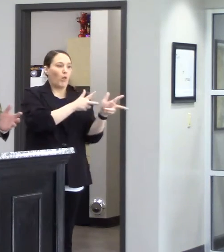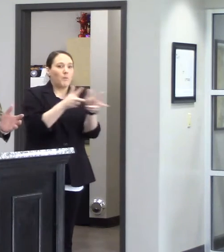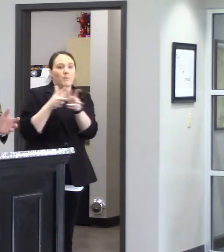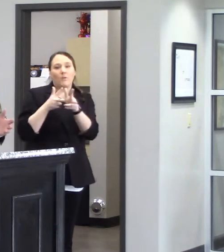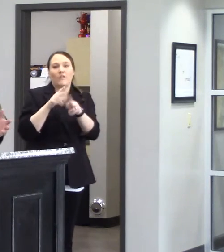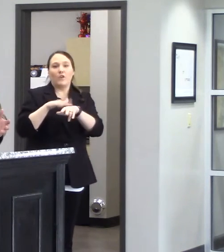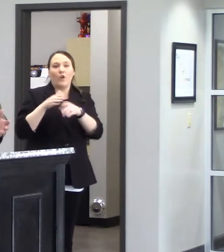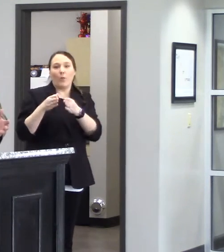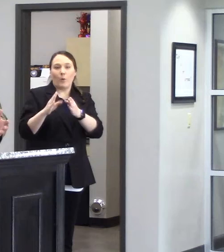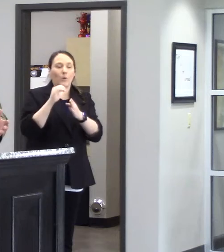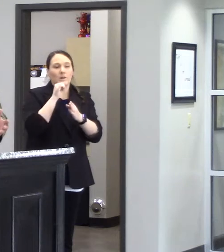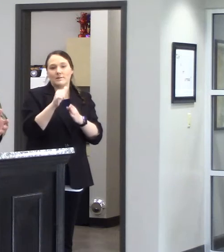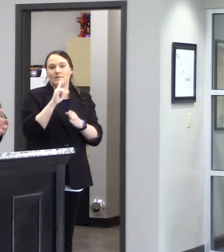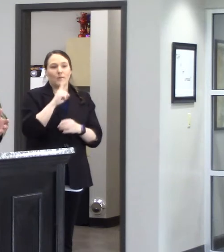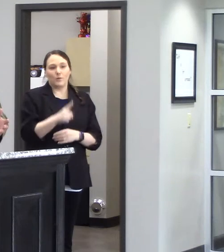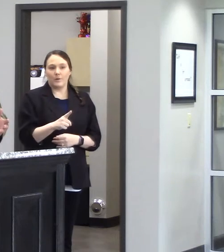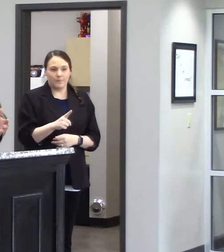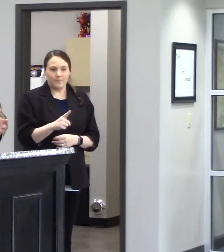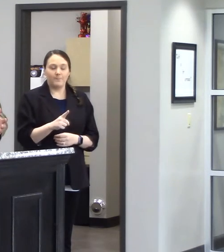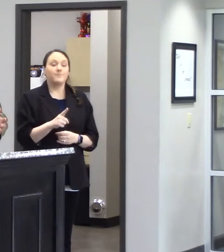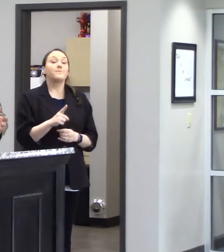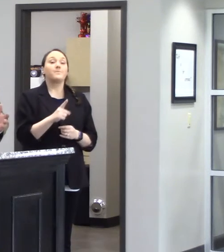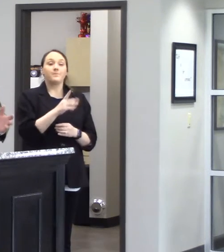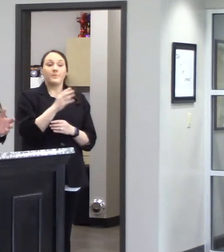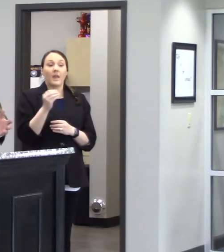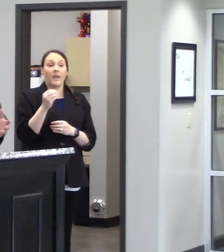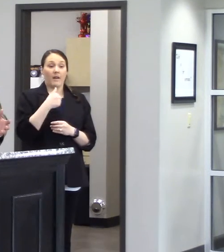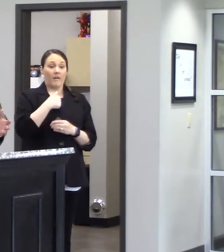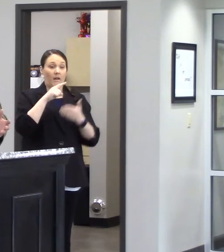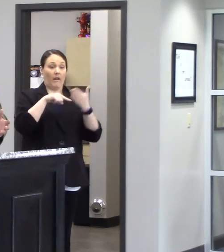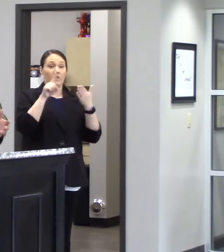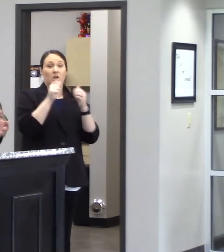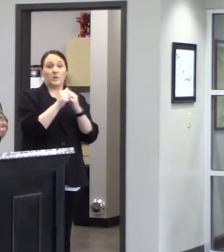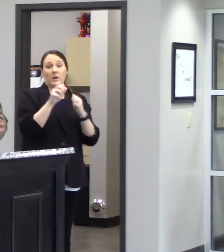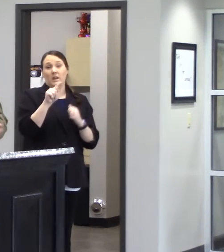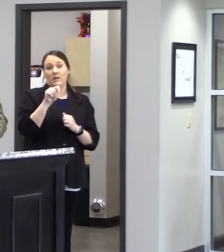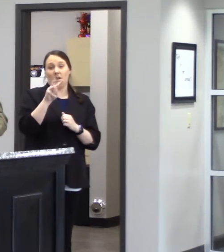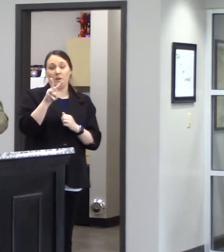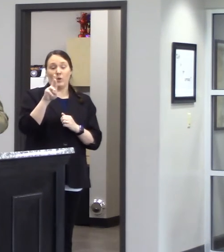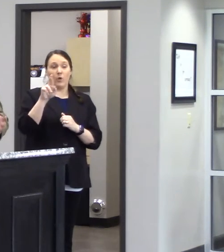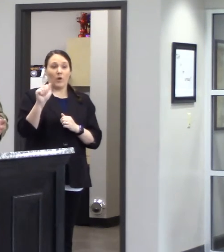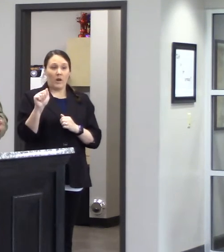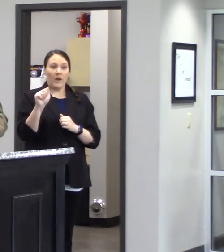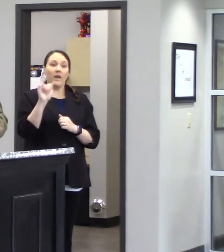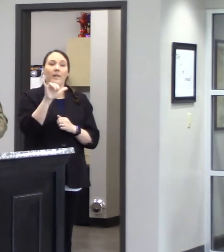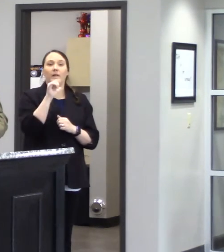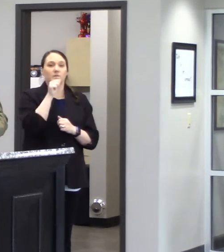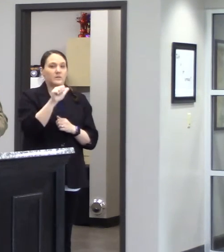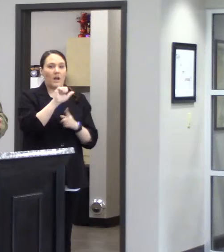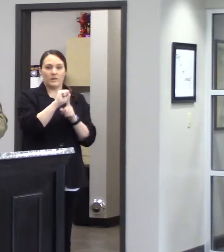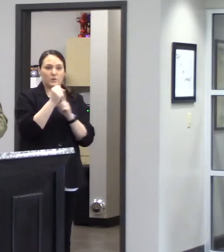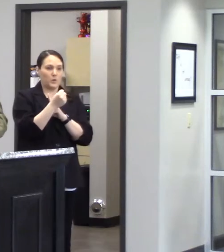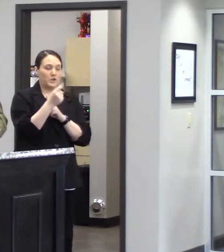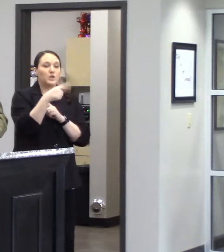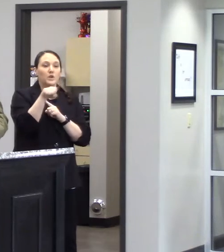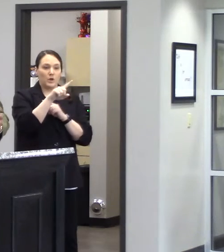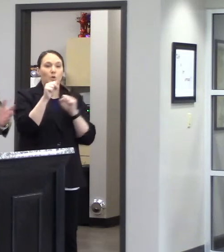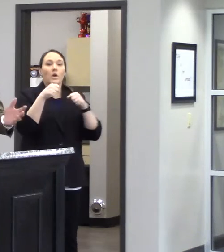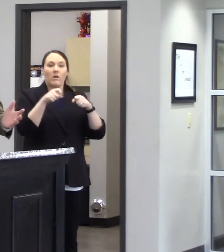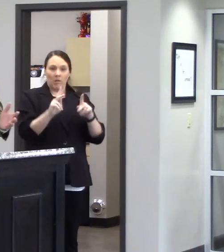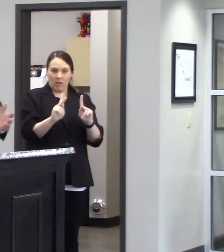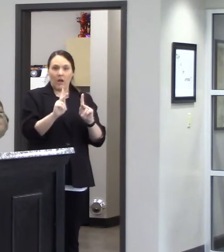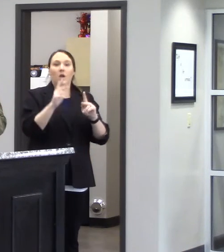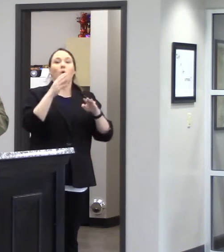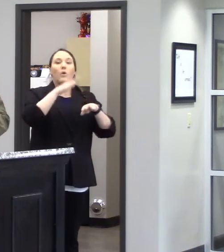the road that's just not the case and and of course uh i checked with with twra that's not the case you are allowed on the water just